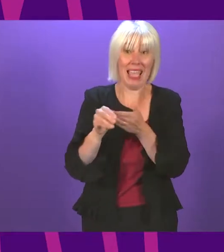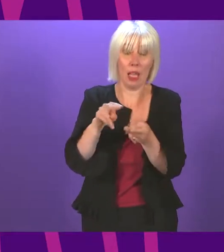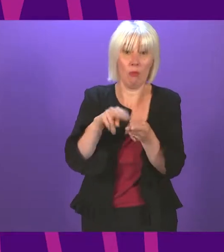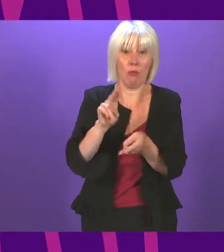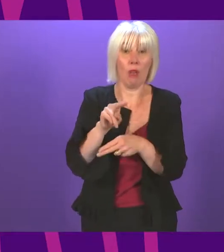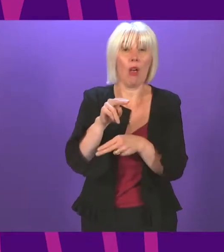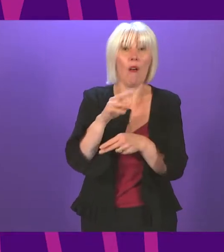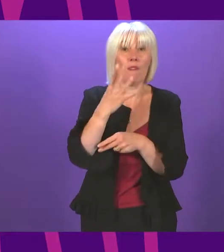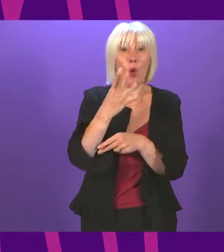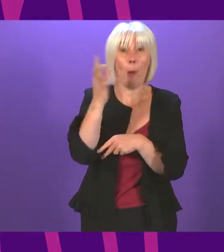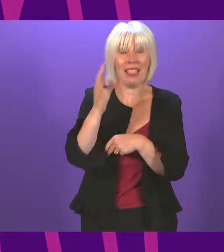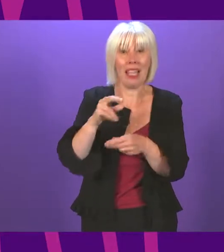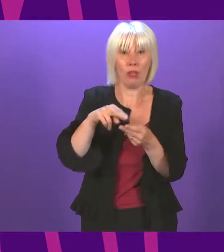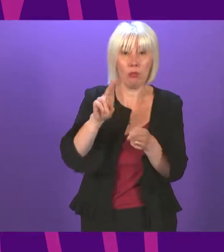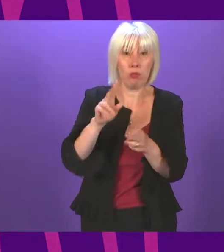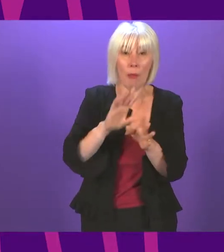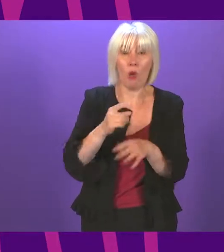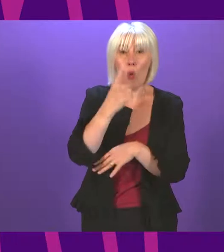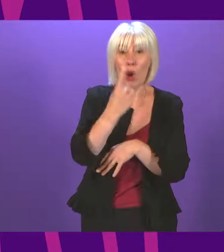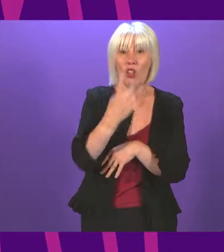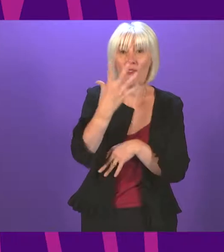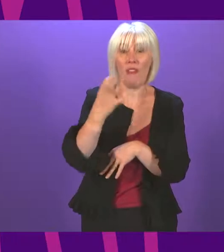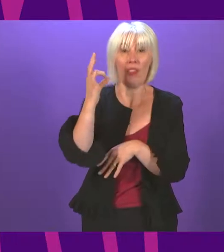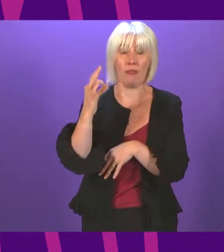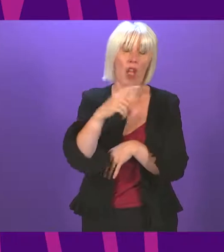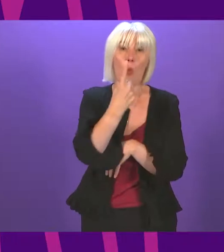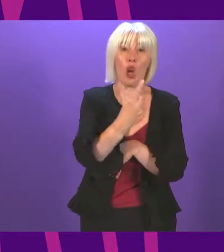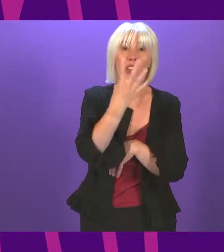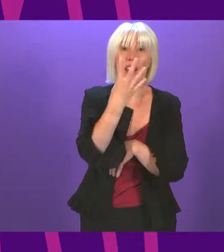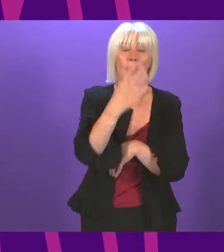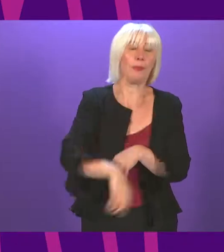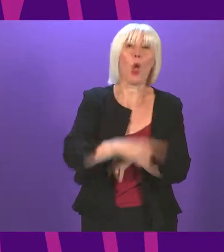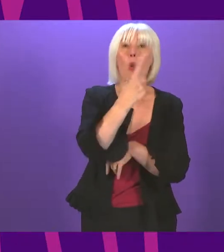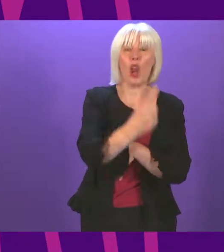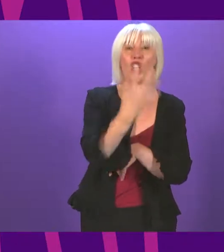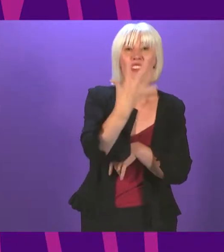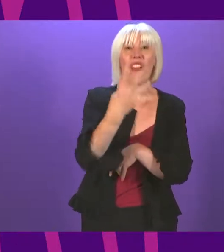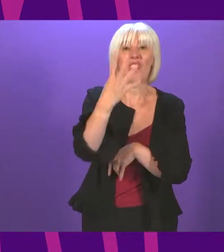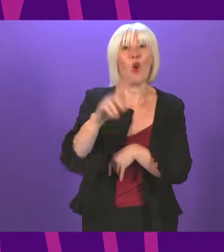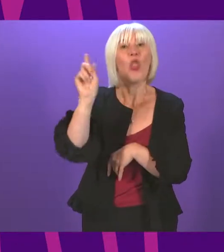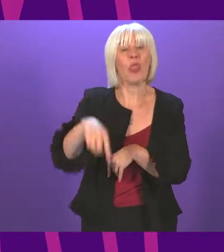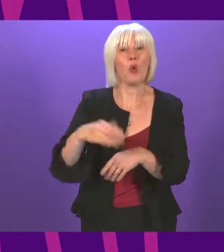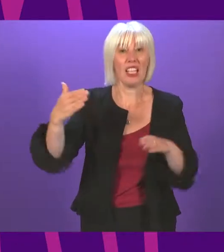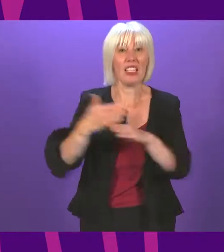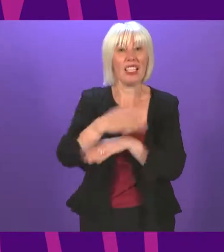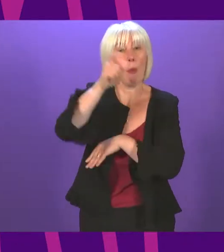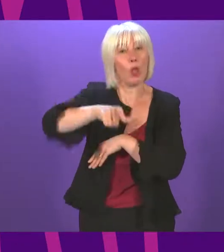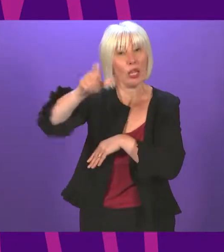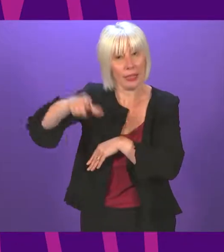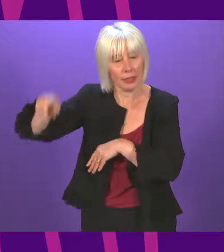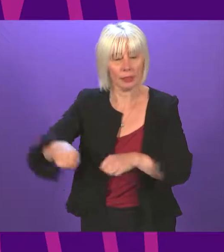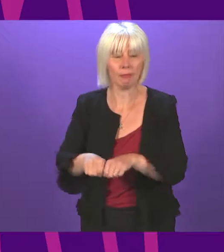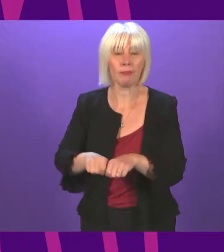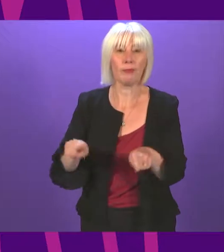increase benefits around 154,000 employees. We also took steps to grow our health and care services